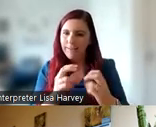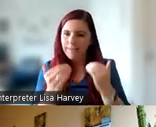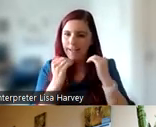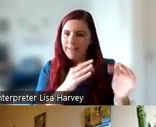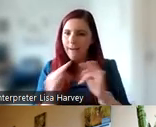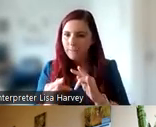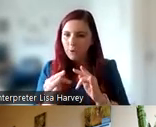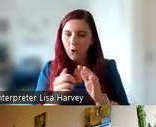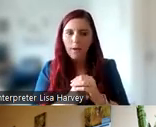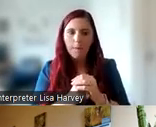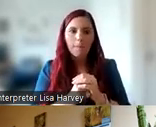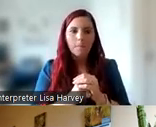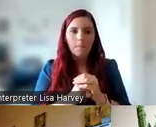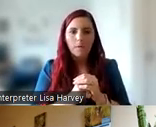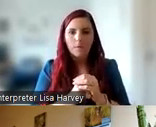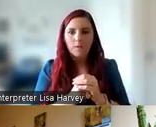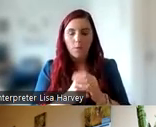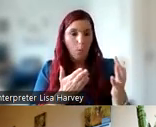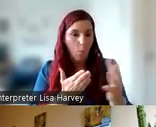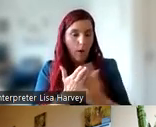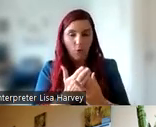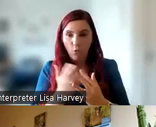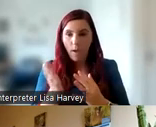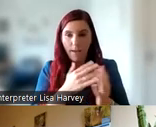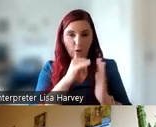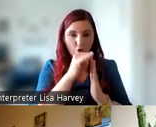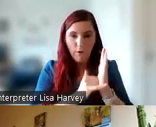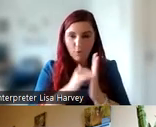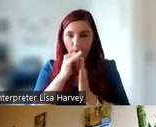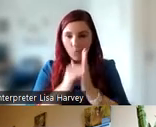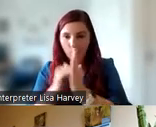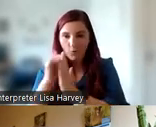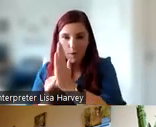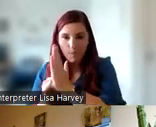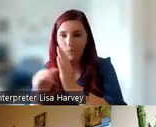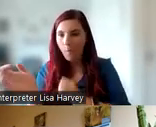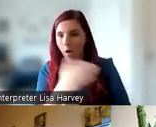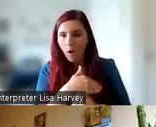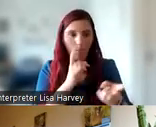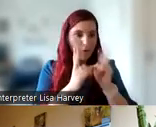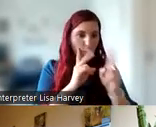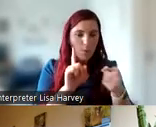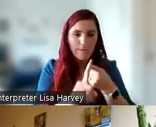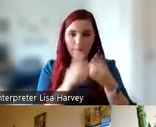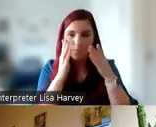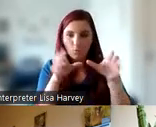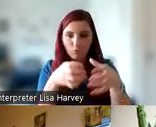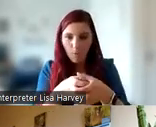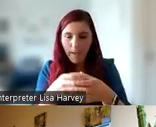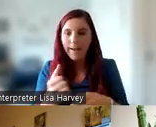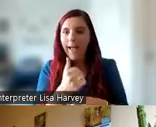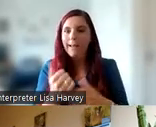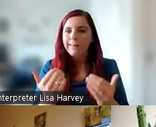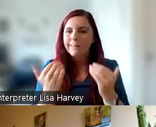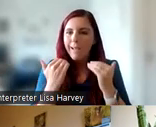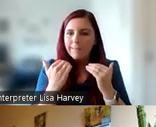And so we went through every transcript from the interviews and focus groups. And any aspect of the data that identified a